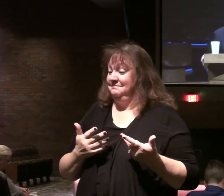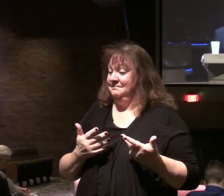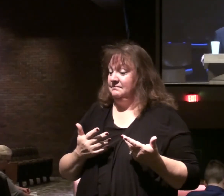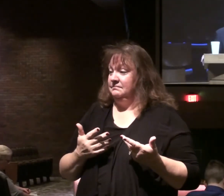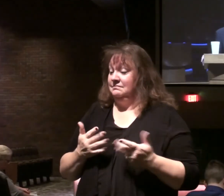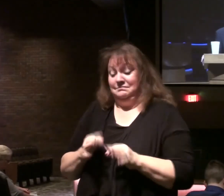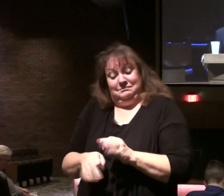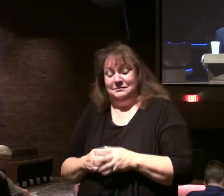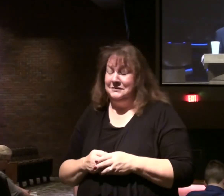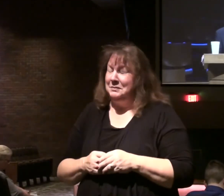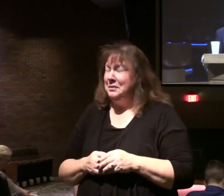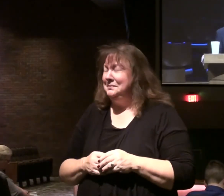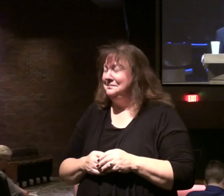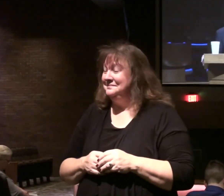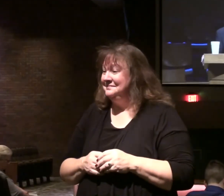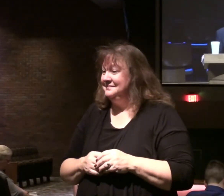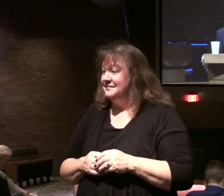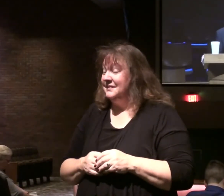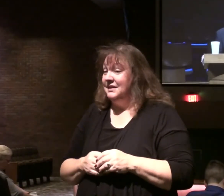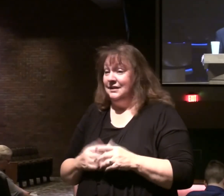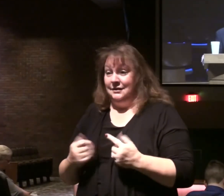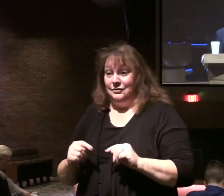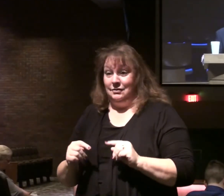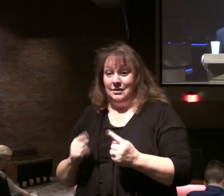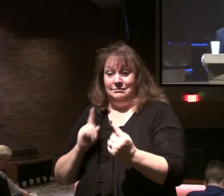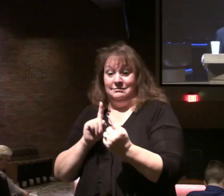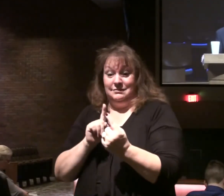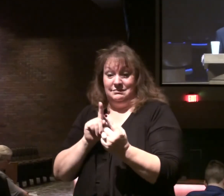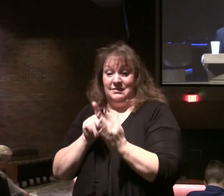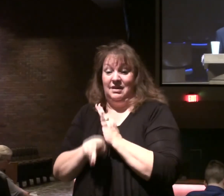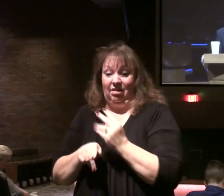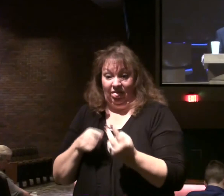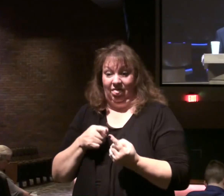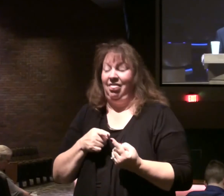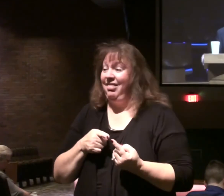Pretty simple. Anybody who tries to kill them.